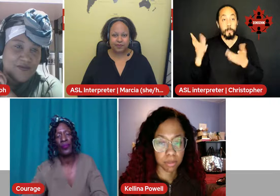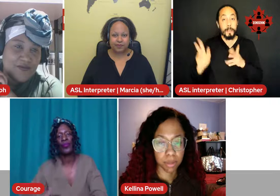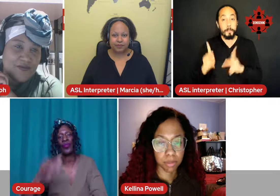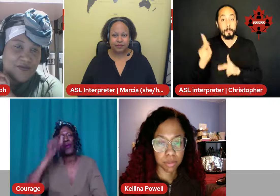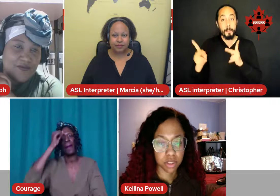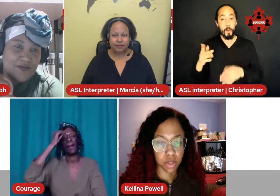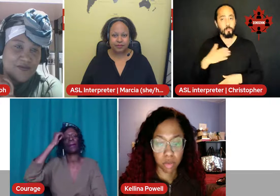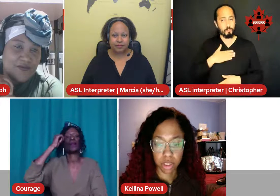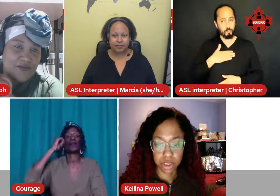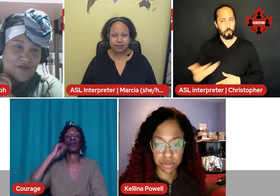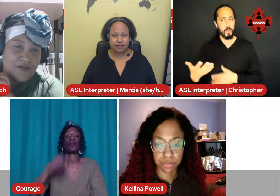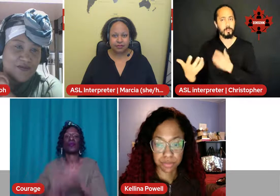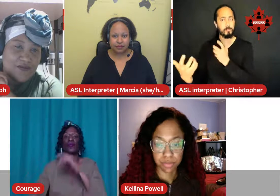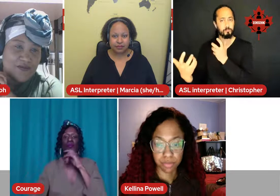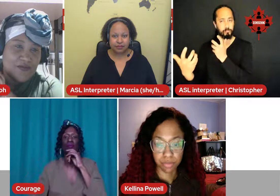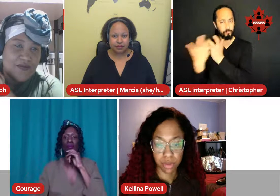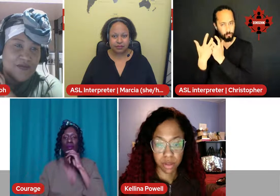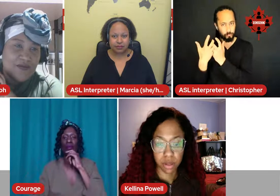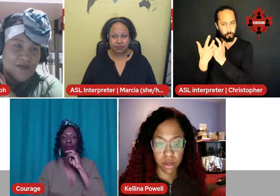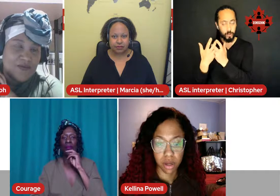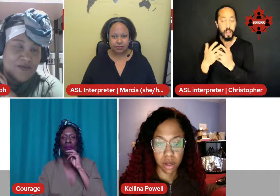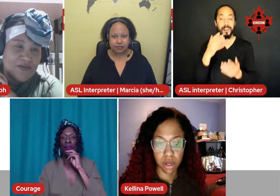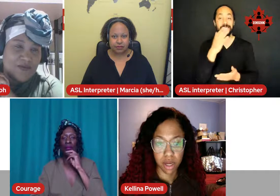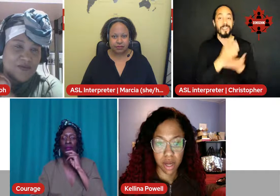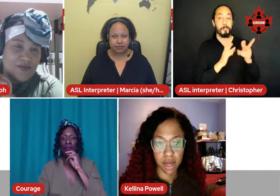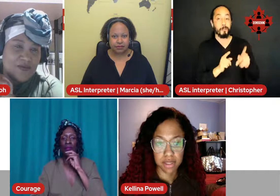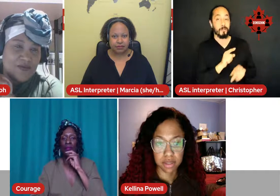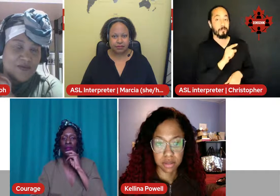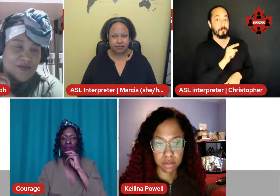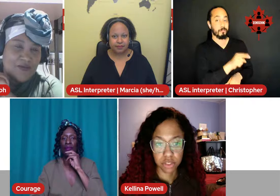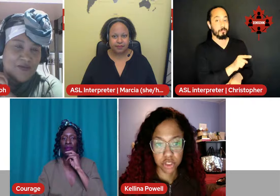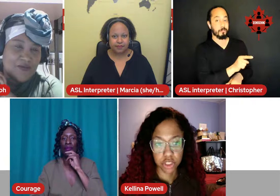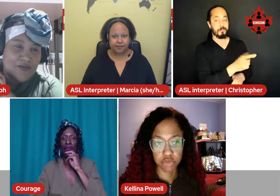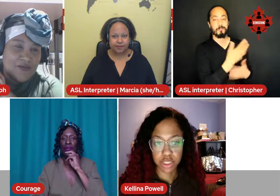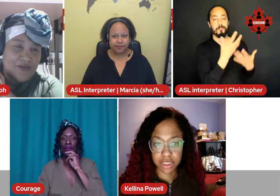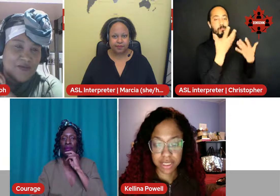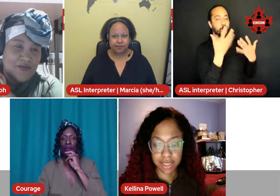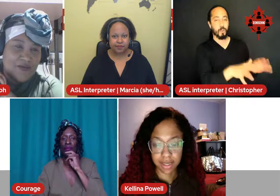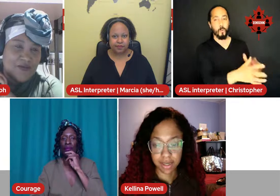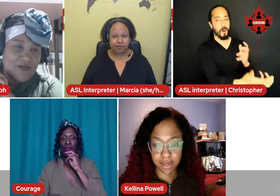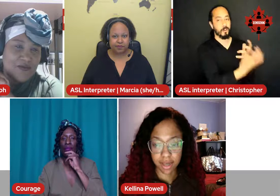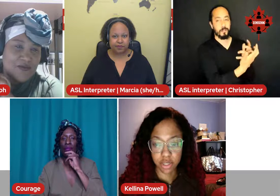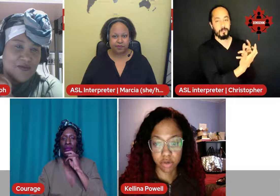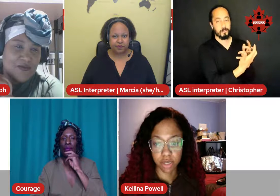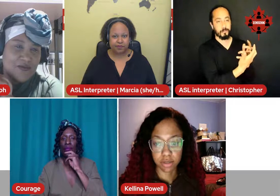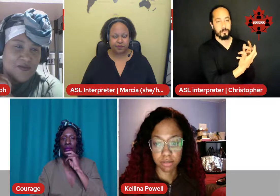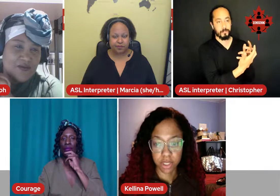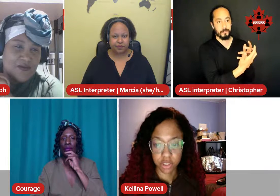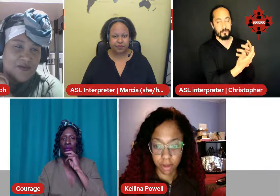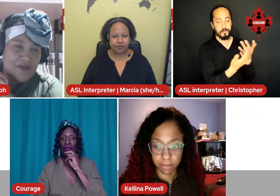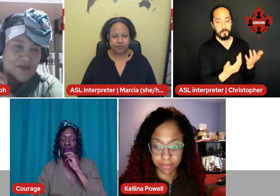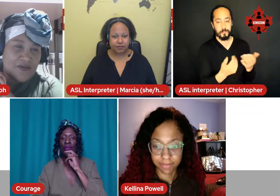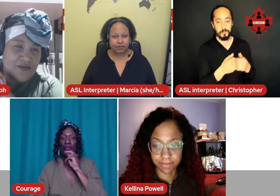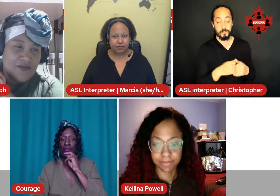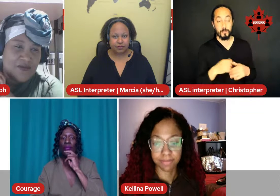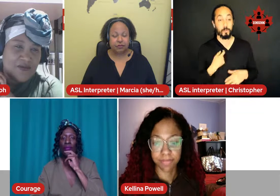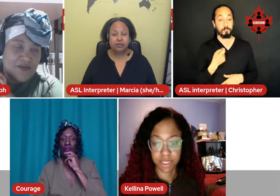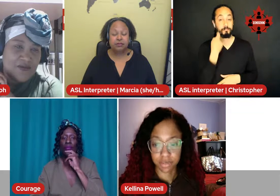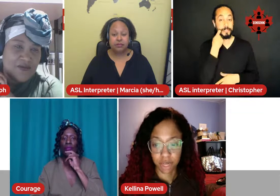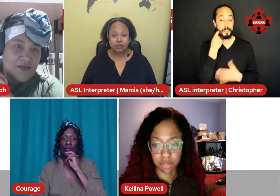some people that don't want to. Mm hmm. Um, just recently I quit my job because of that